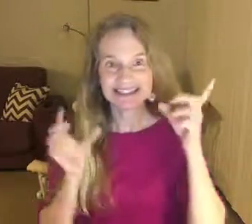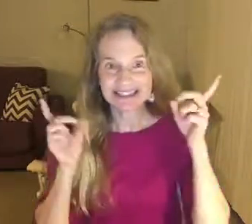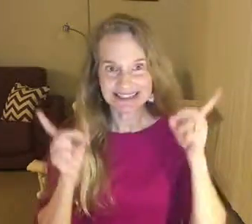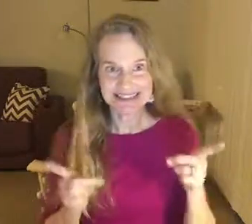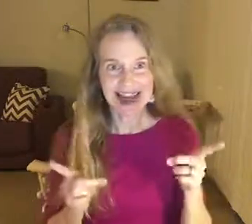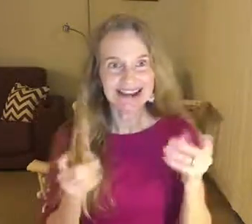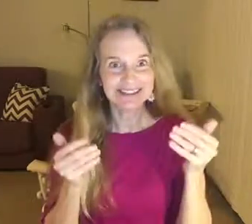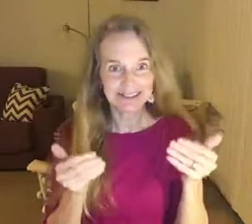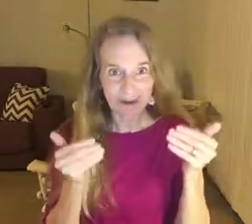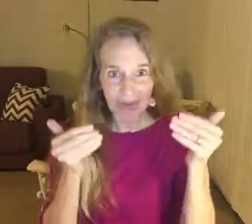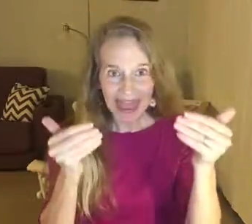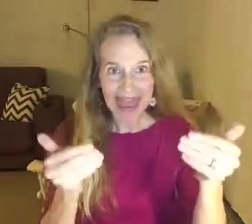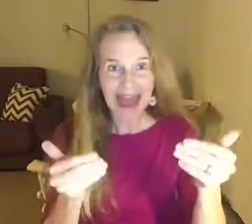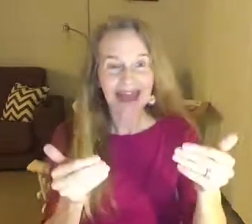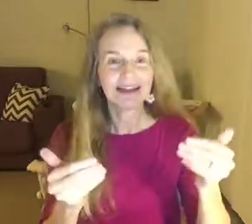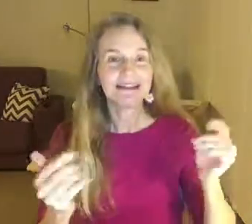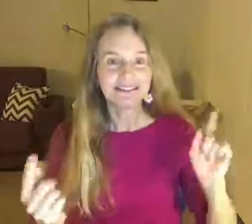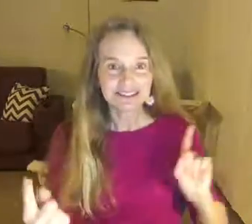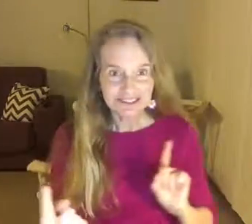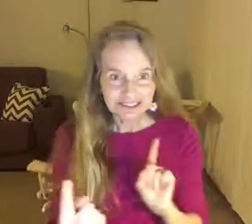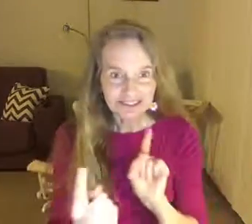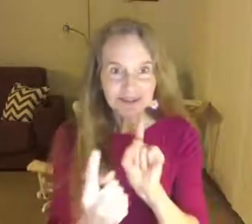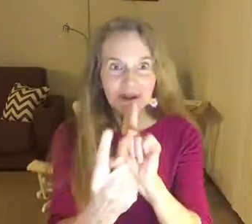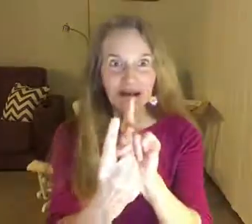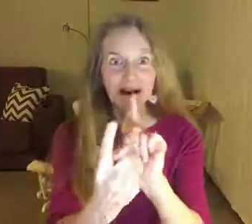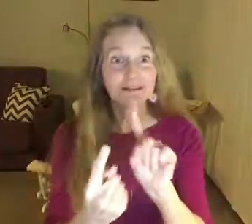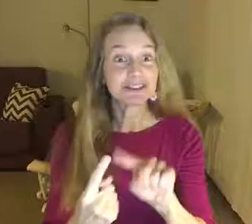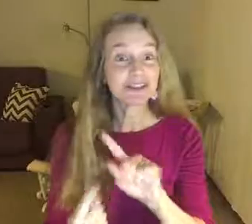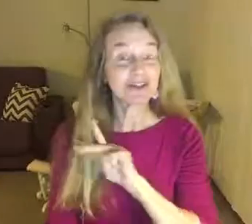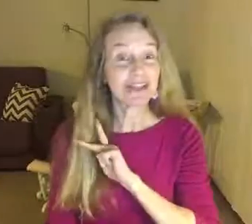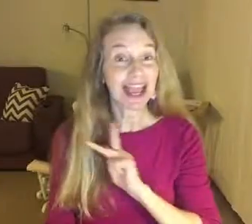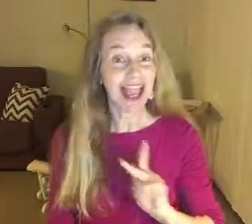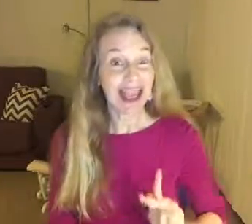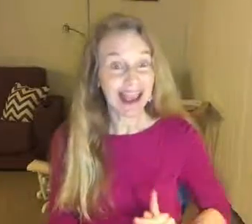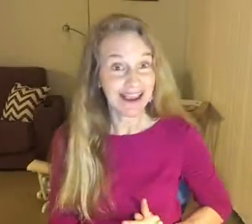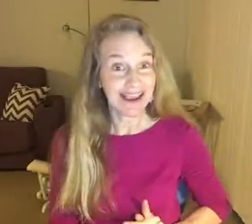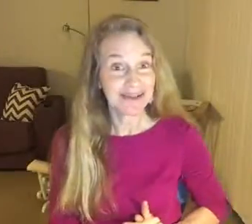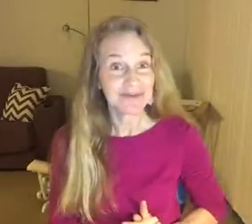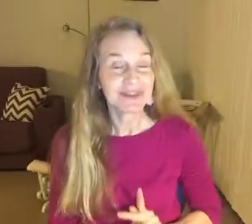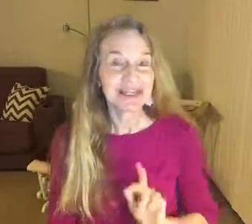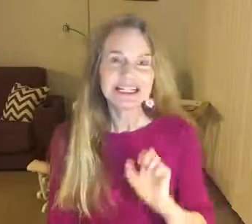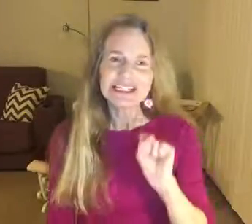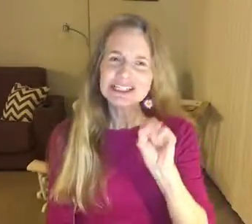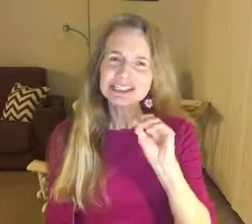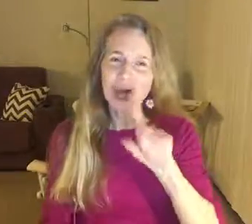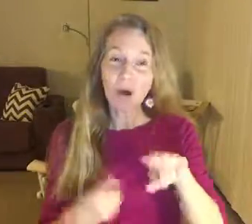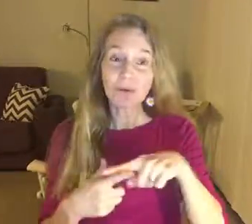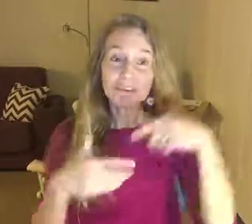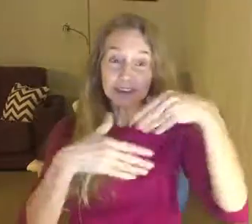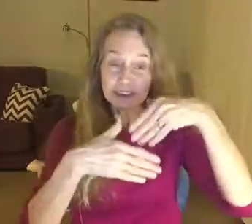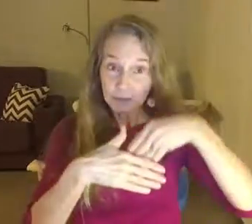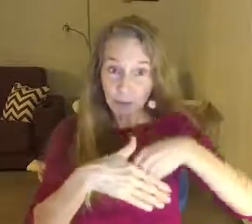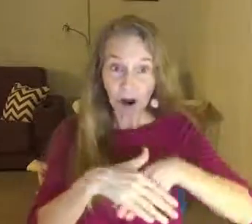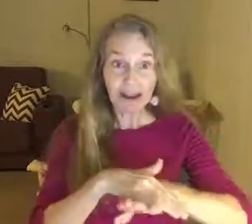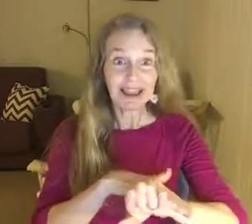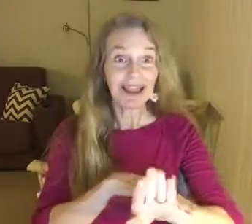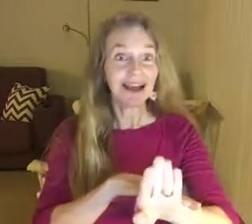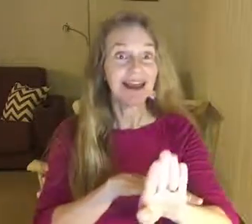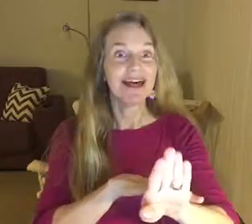decided to go in to come to the cave. So, when she walked in,